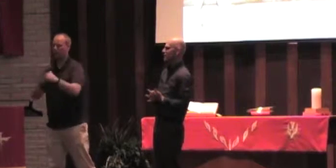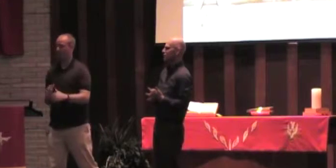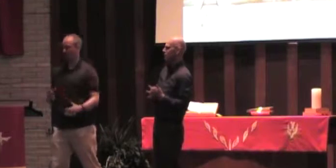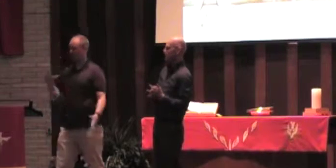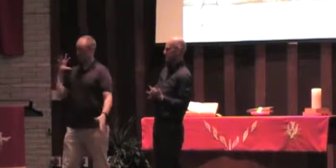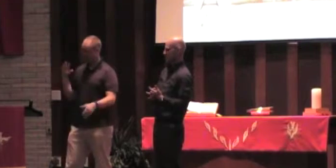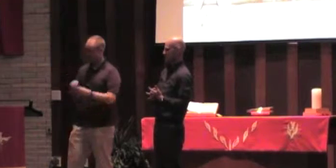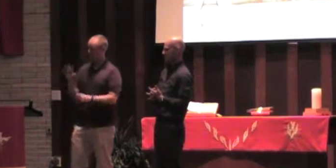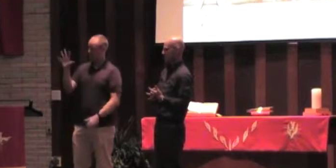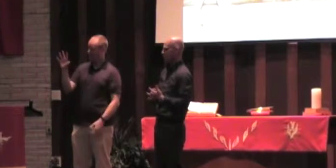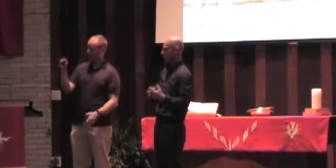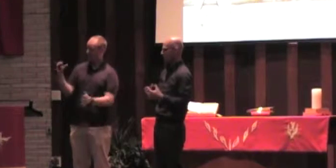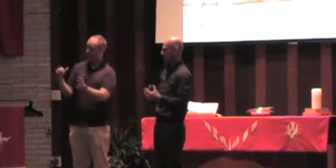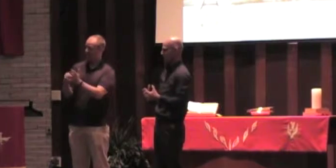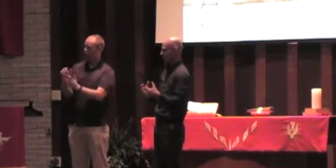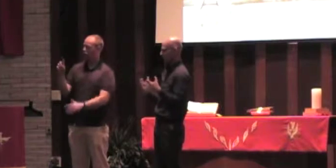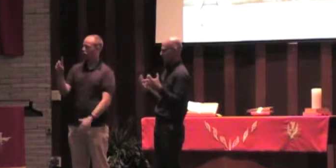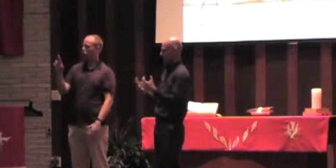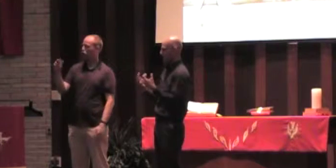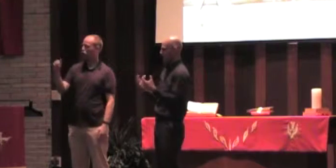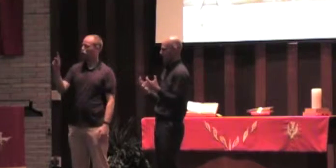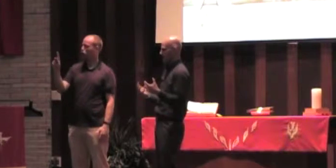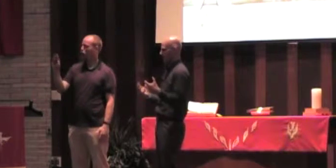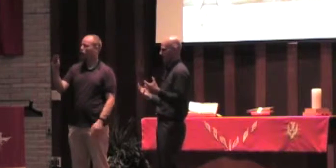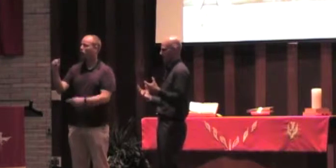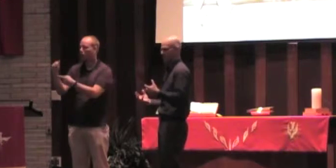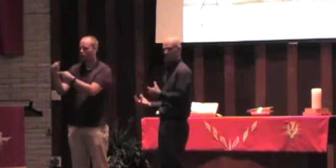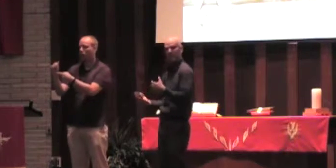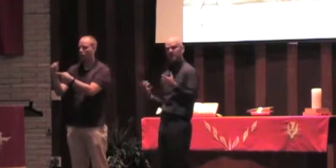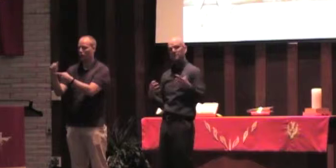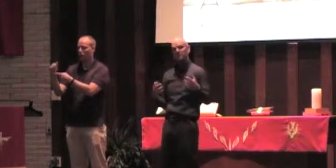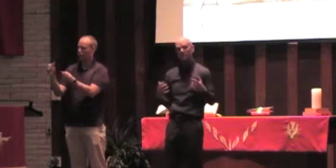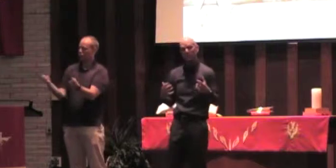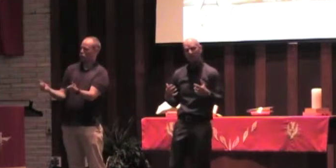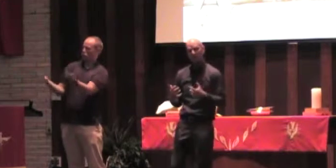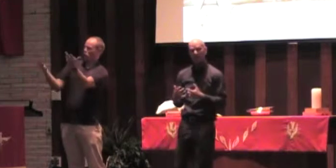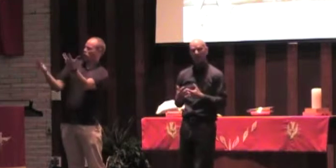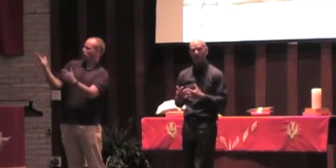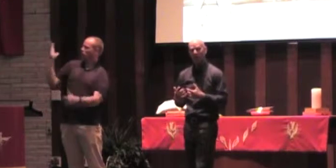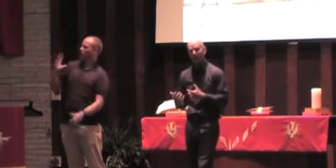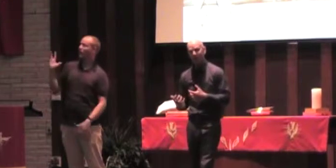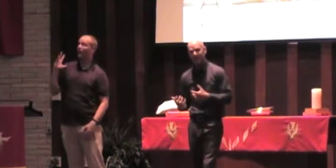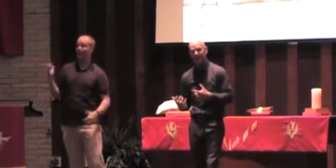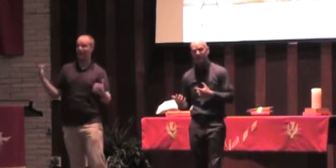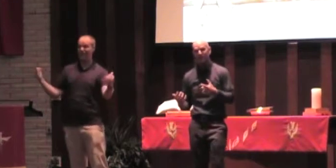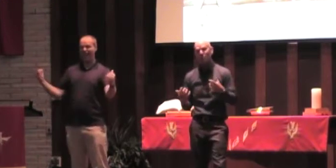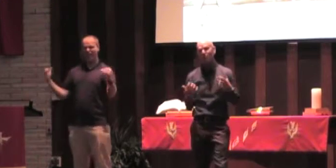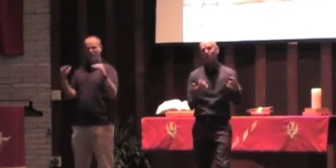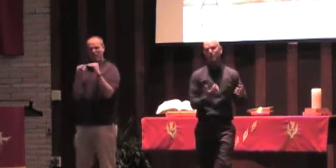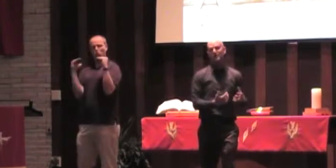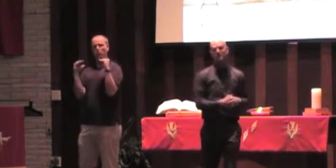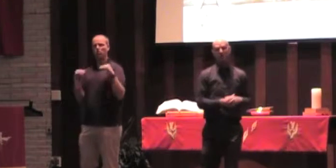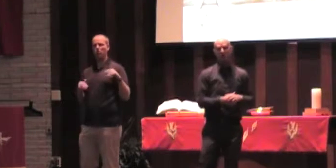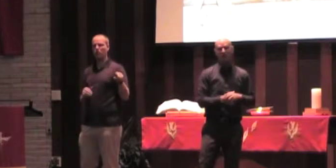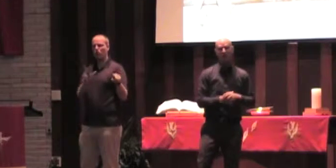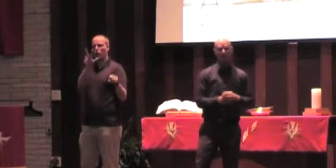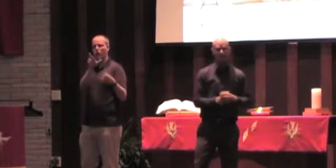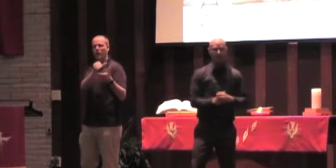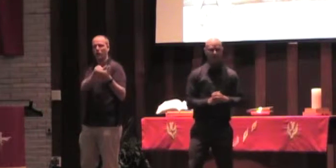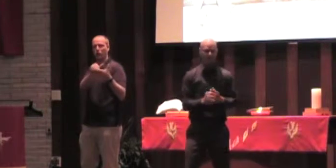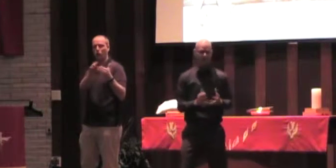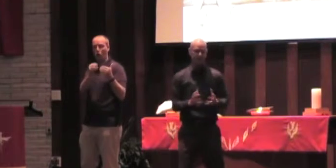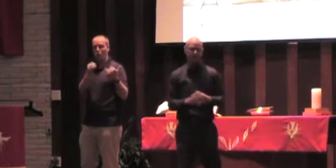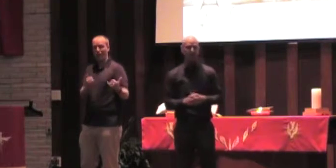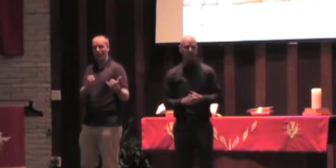,000 drachmas were burned in that one day, which, by my estimates, would equate to about $3 million